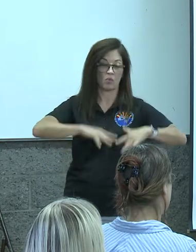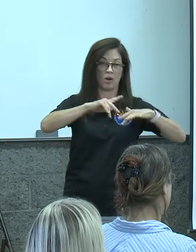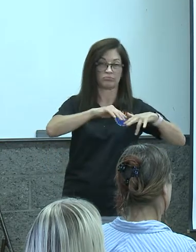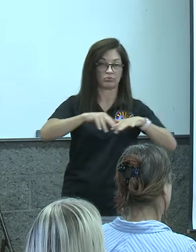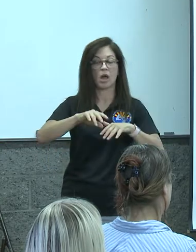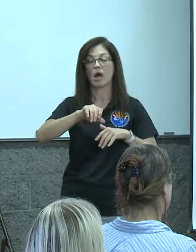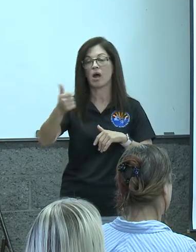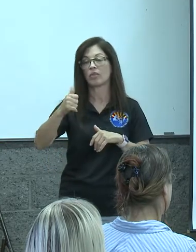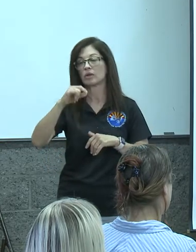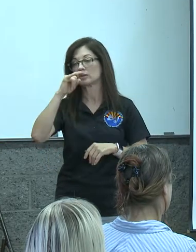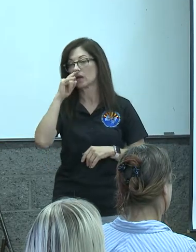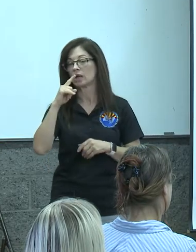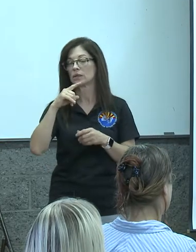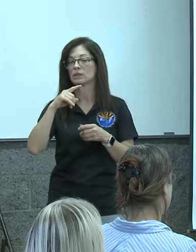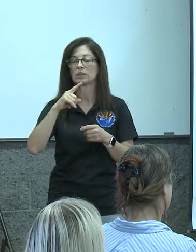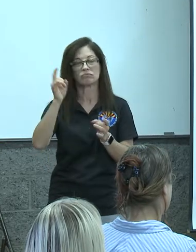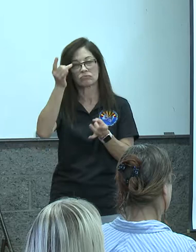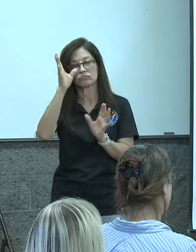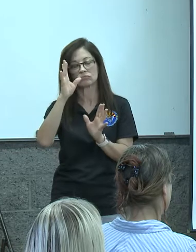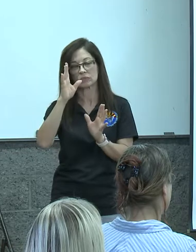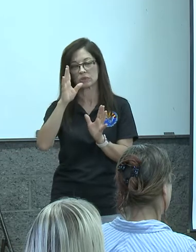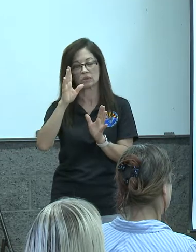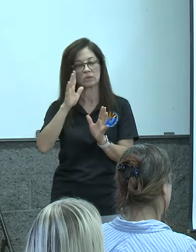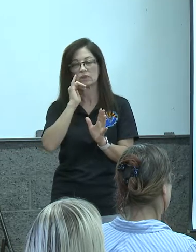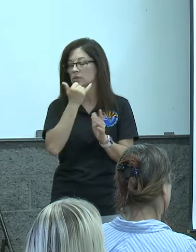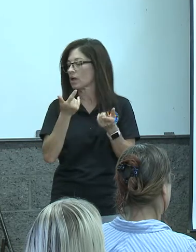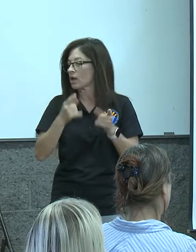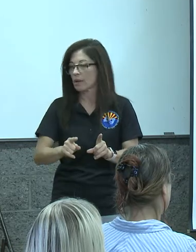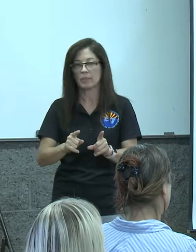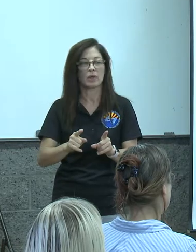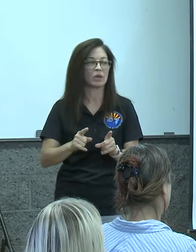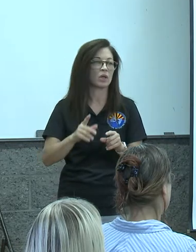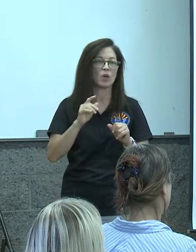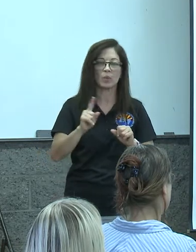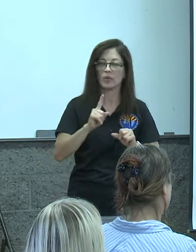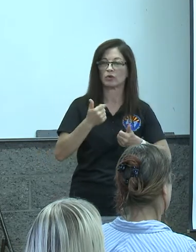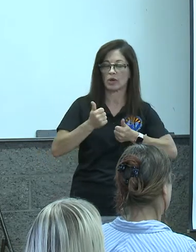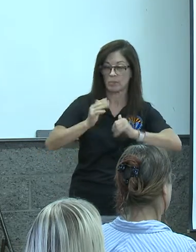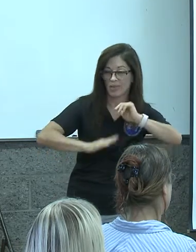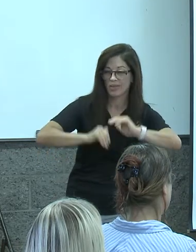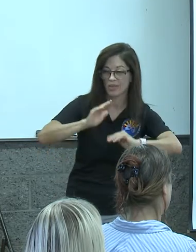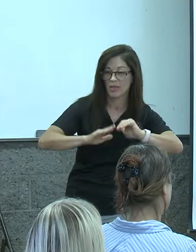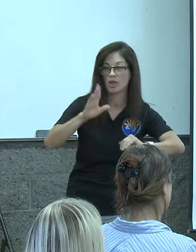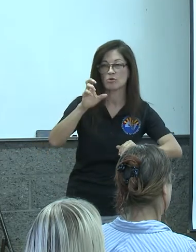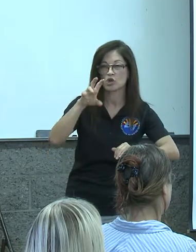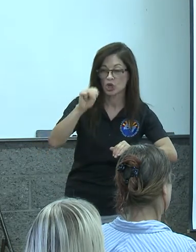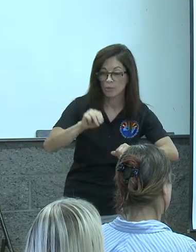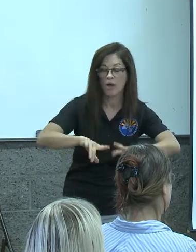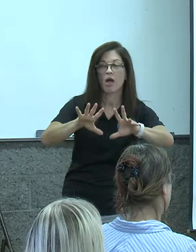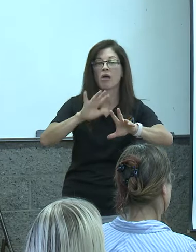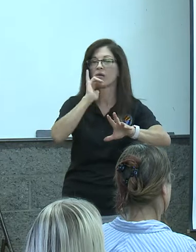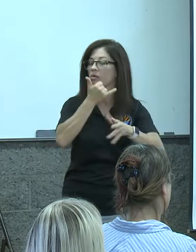um in a tragic accident um where the family was trying to build a berm and so we um